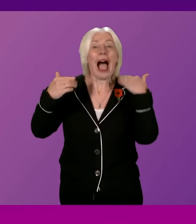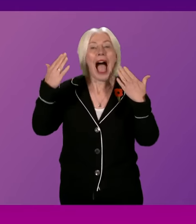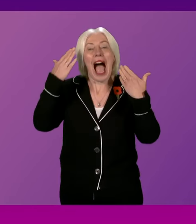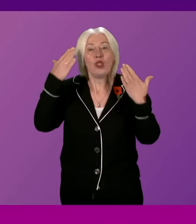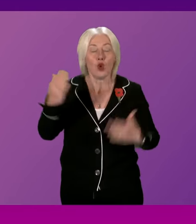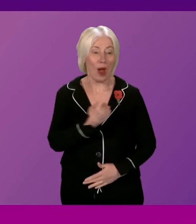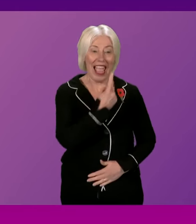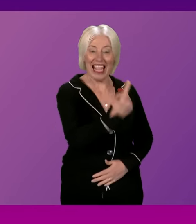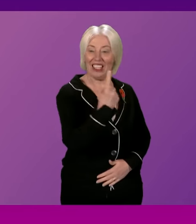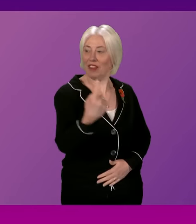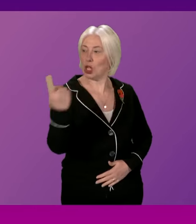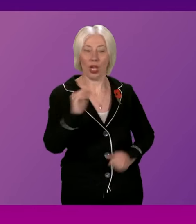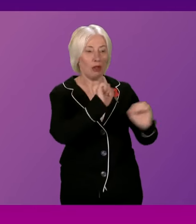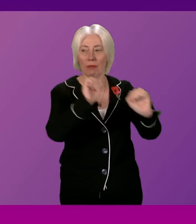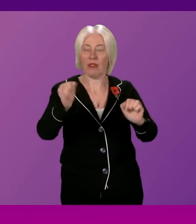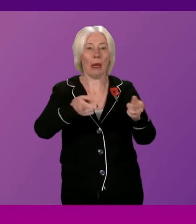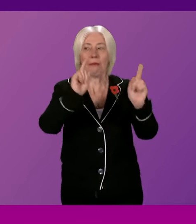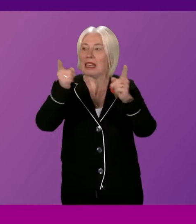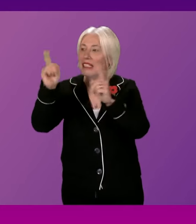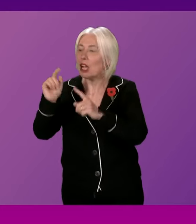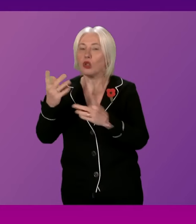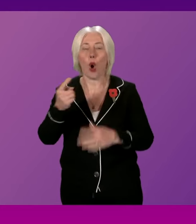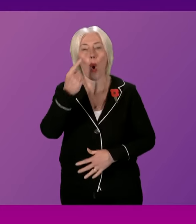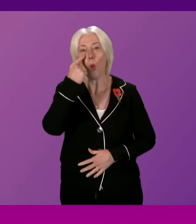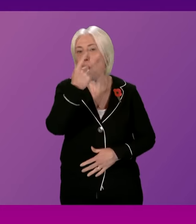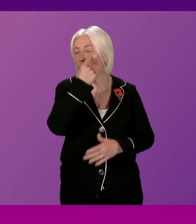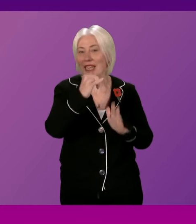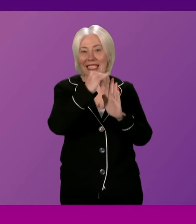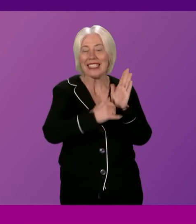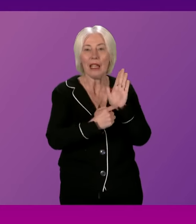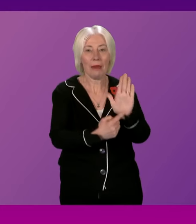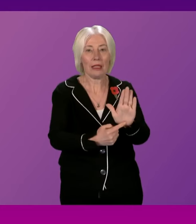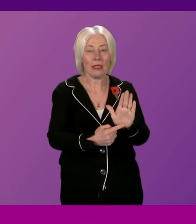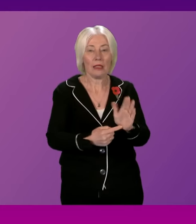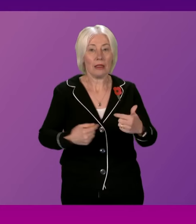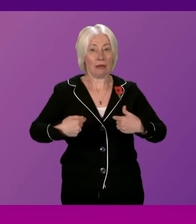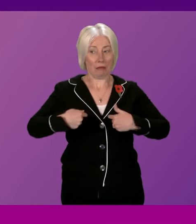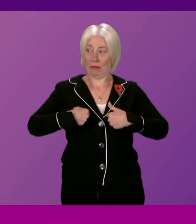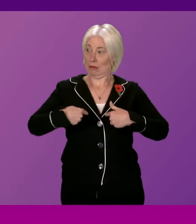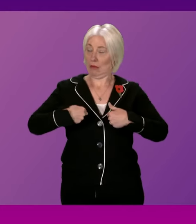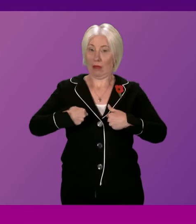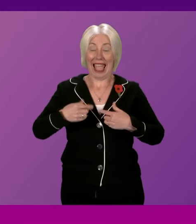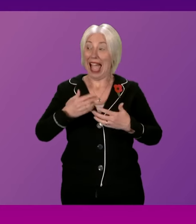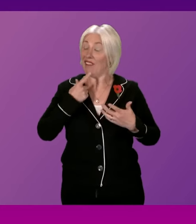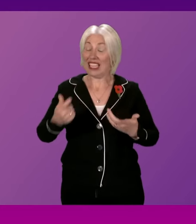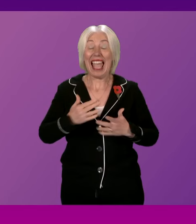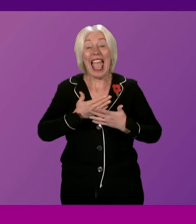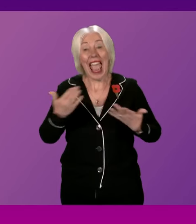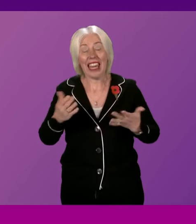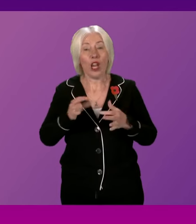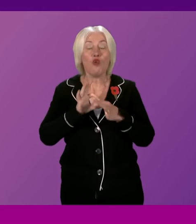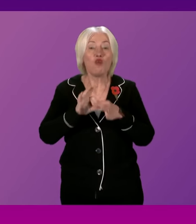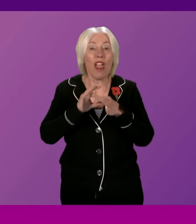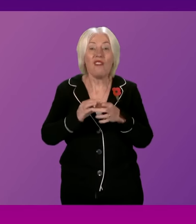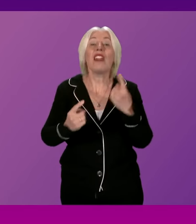individual ministers or witnesses' statements. From a corporate position, of course, I can confirm that any relevant information we hold